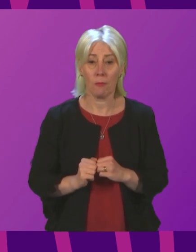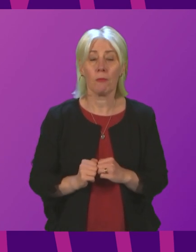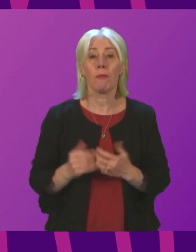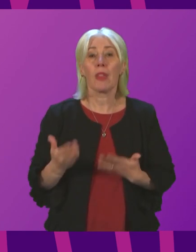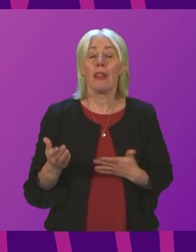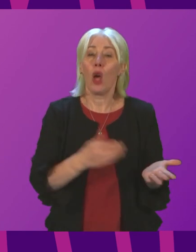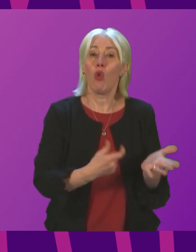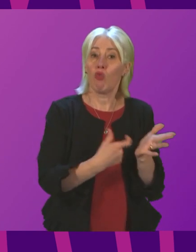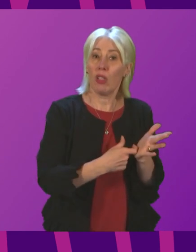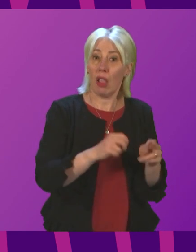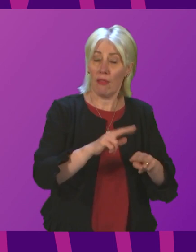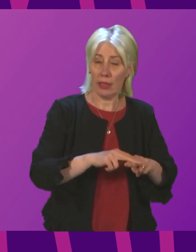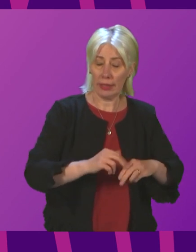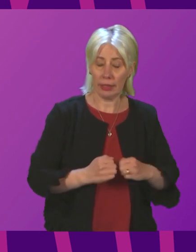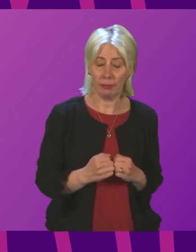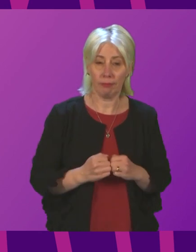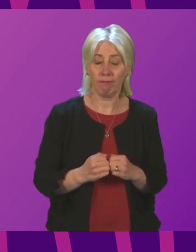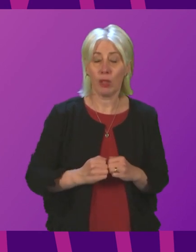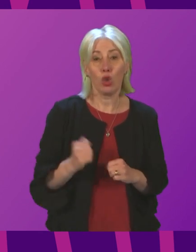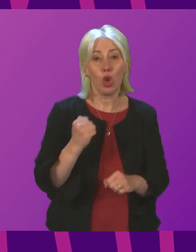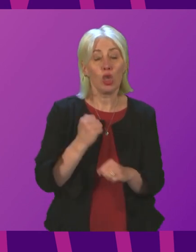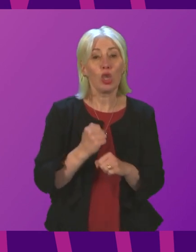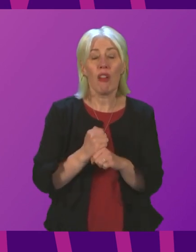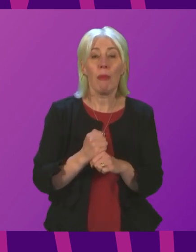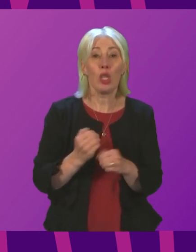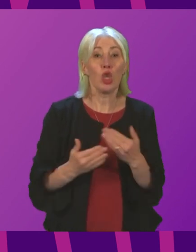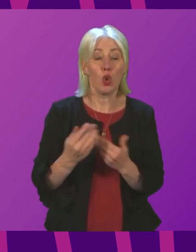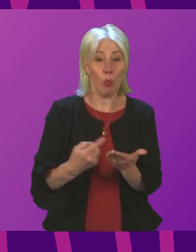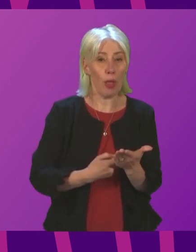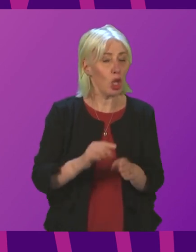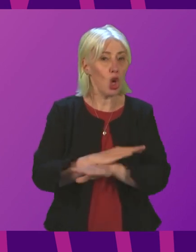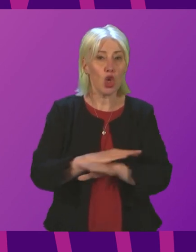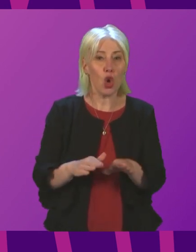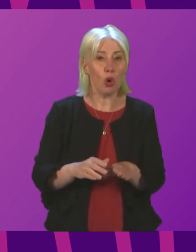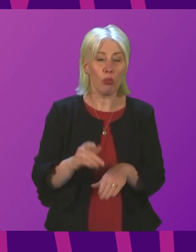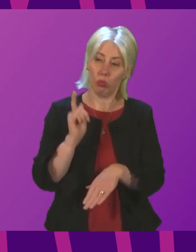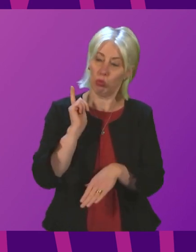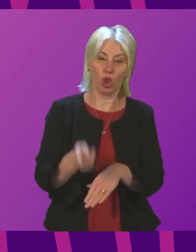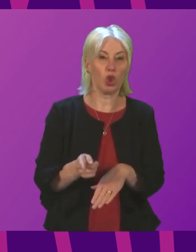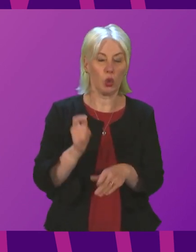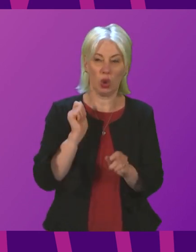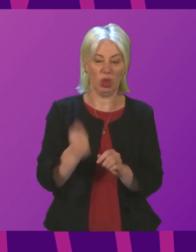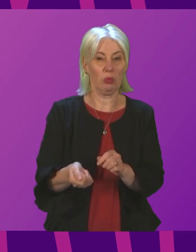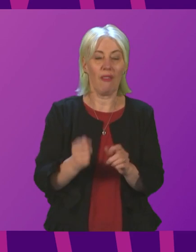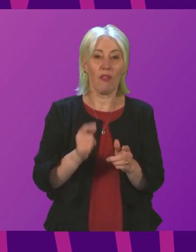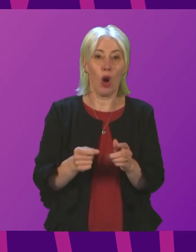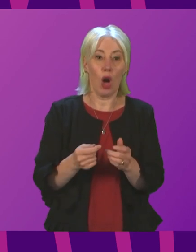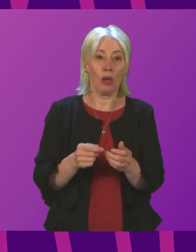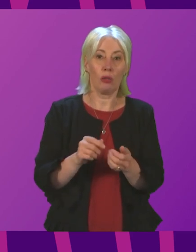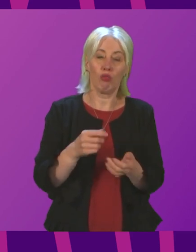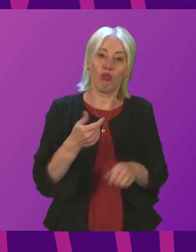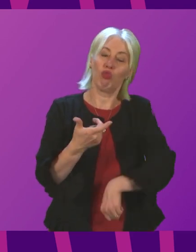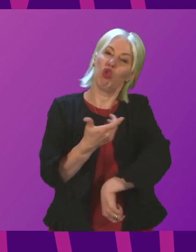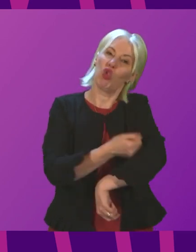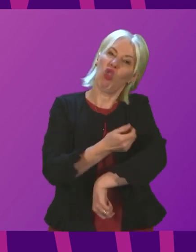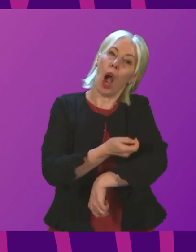Thank you. The Scottish Government has a new policy of non-prosecution for drugs possession. Will the Cabinet Secretary back our